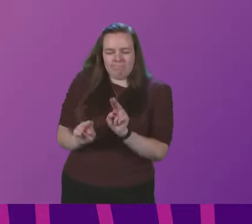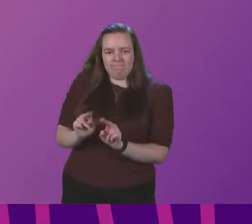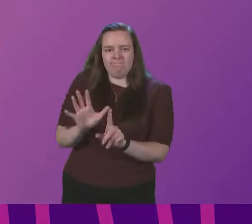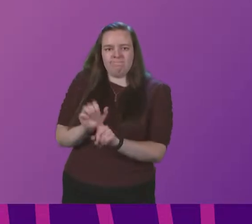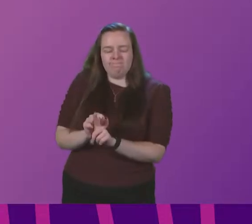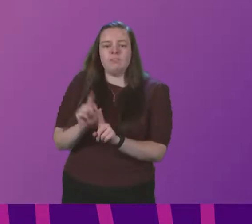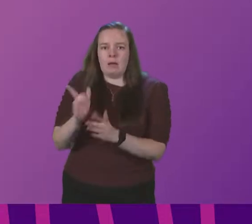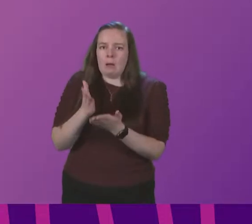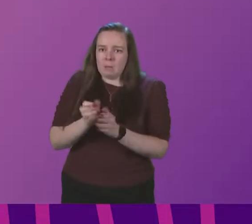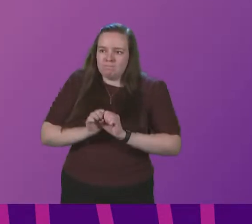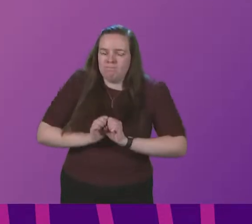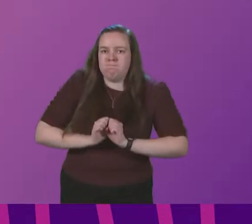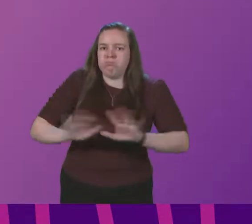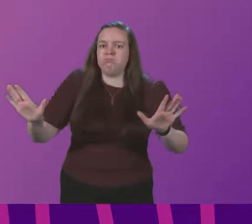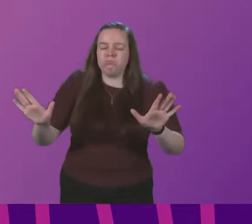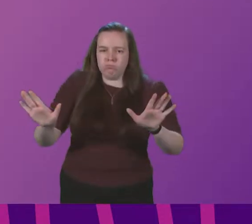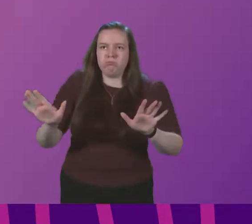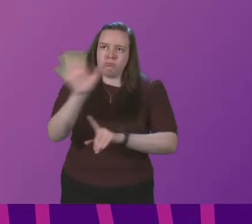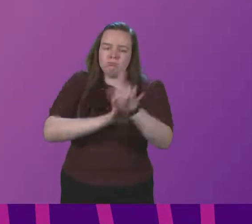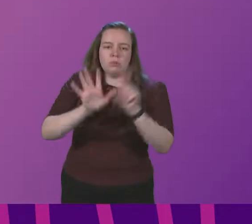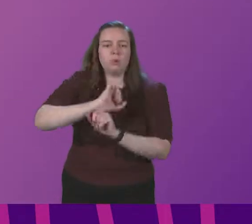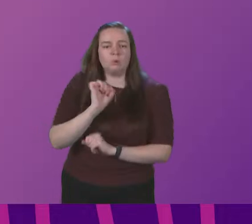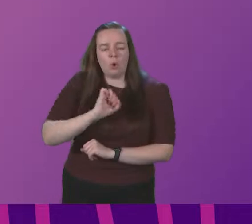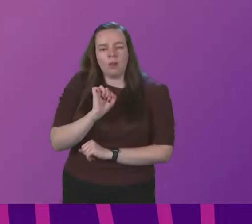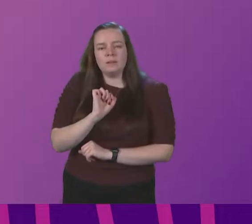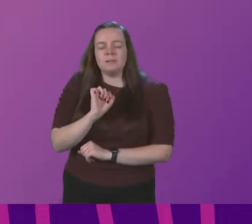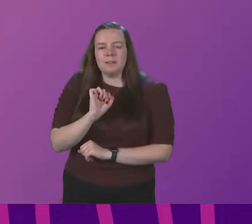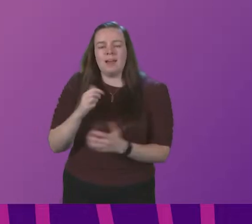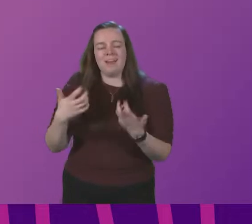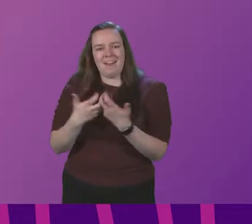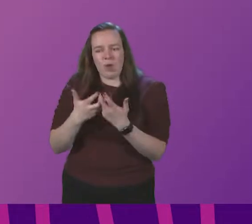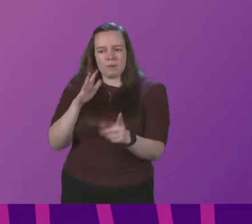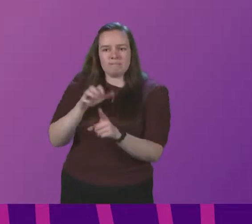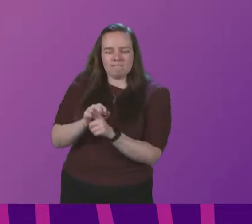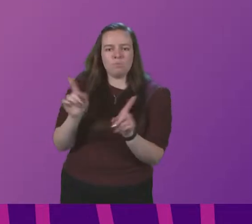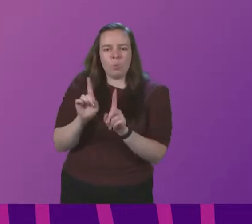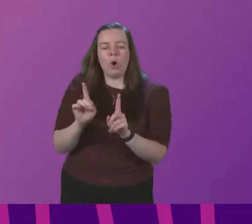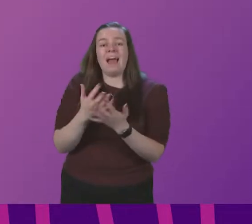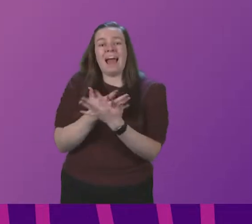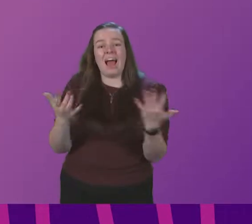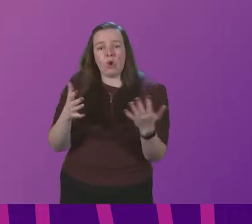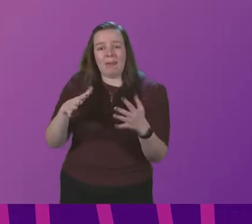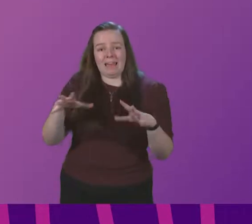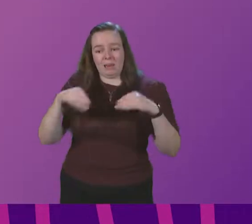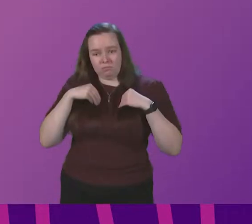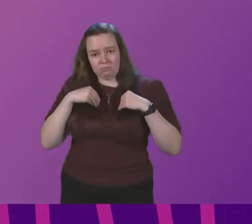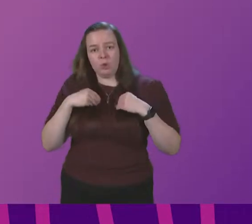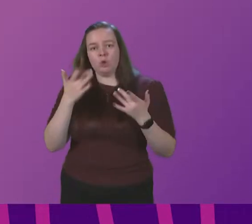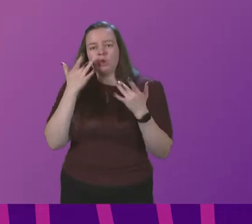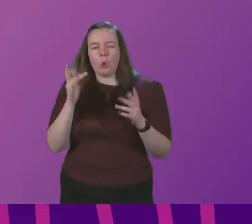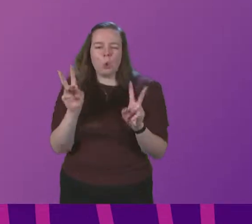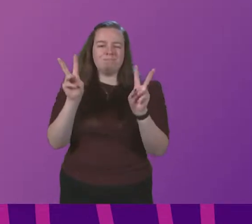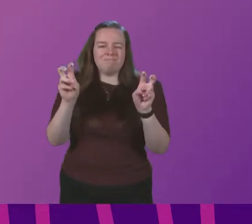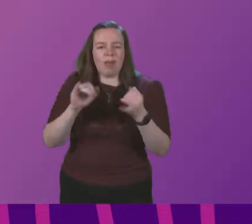it is spreading very rapidly in Scotland. The best indicator of this is the proportion of cases showing what is